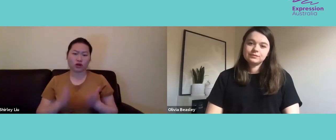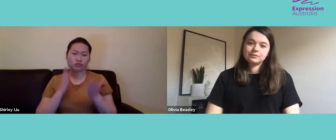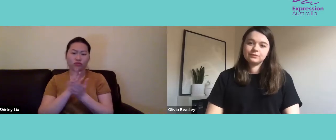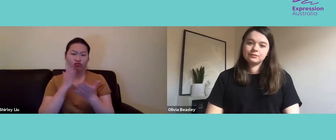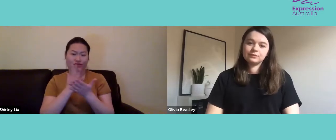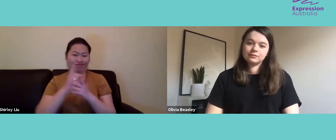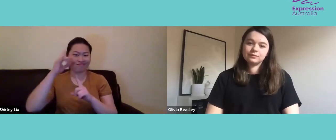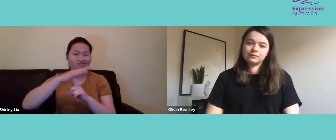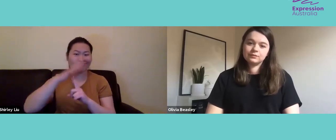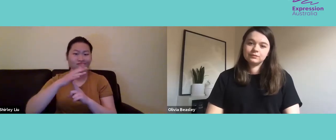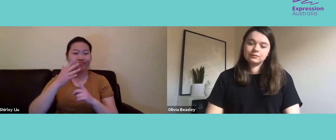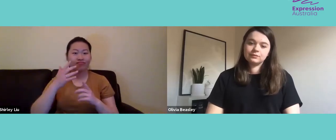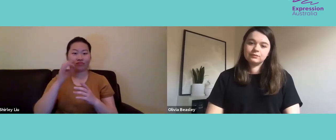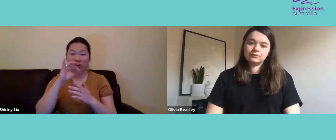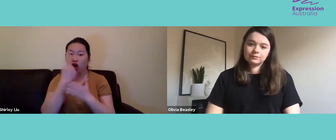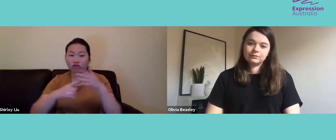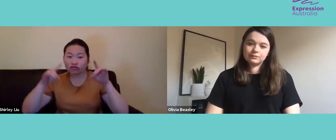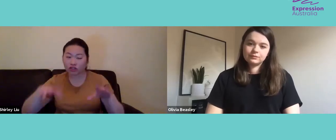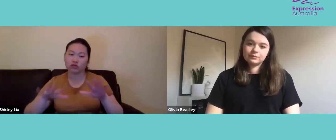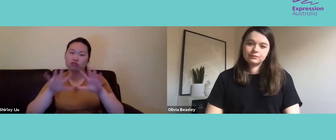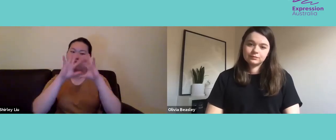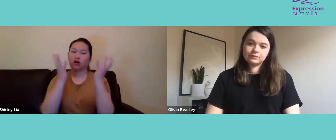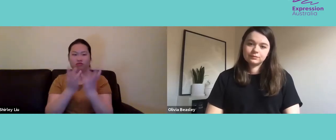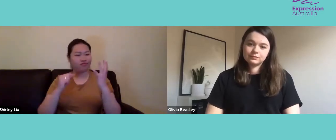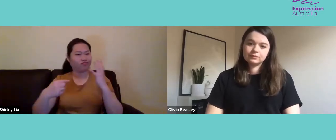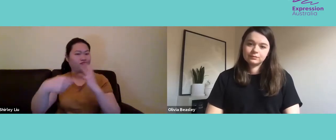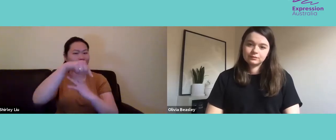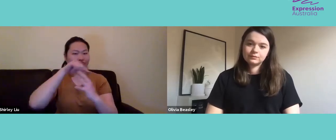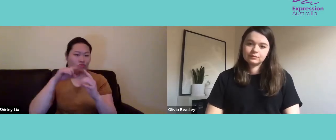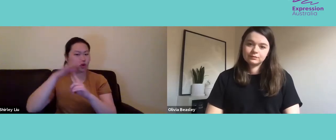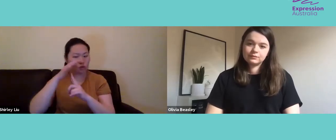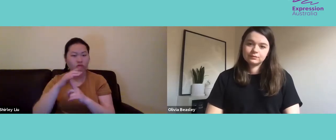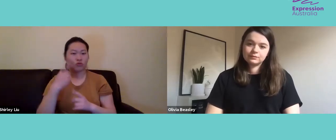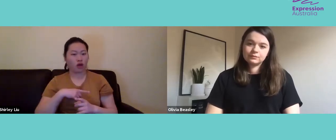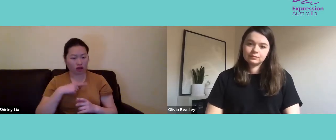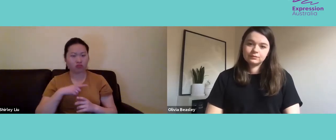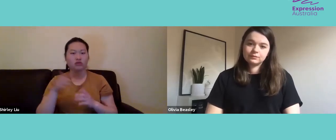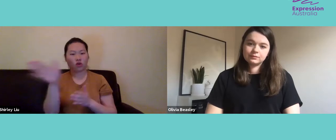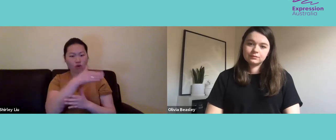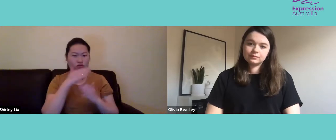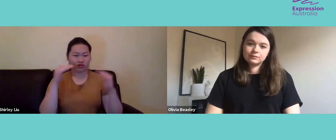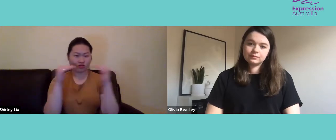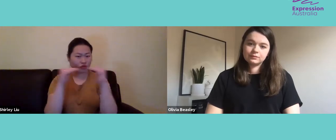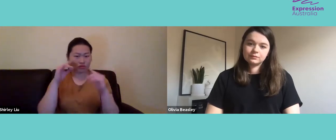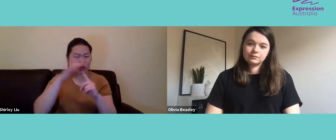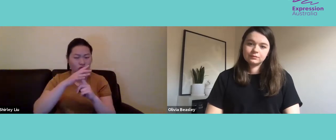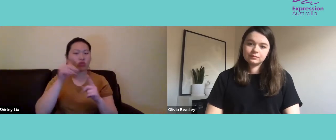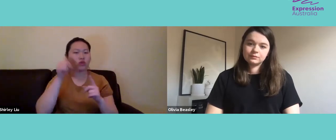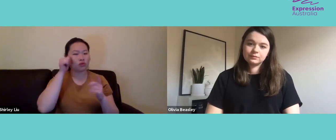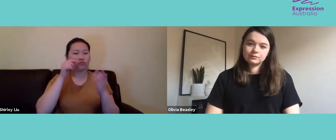having achieved, Shirley? Well, human rights isn't something that's just specific to Australian deaf people.